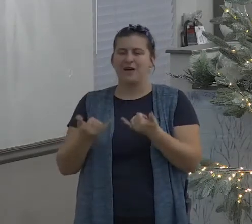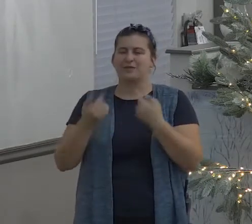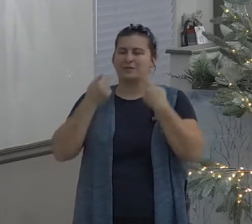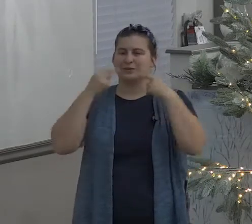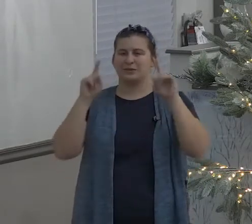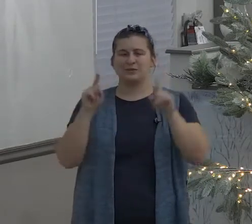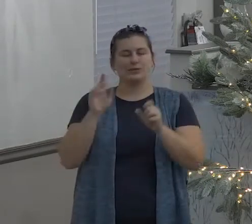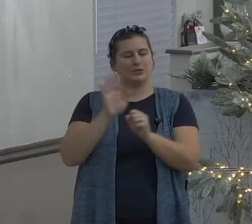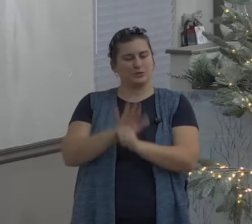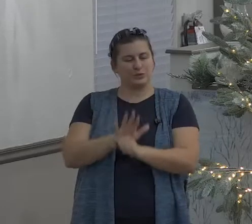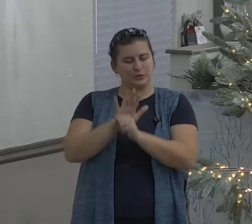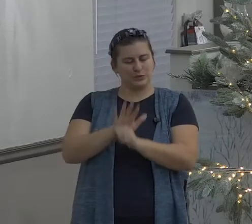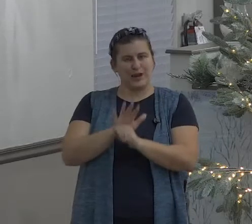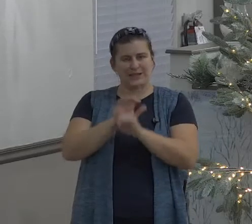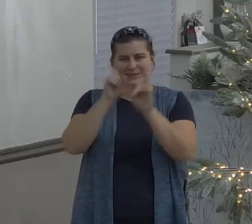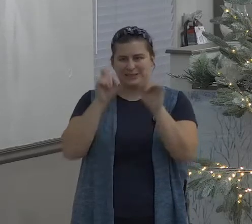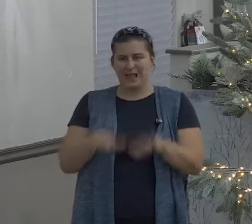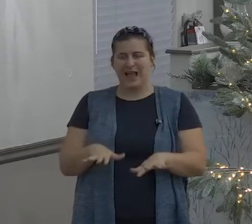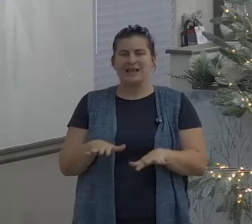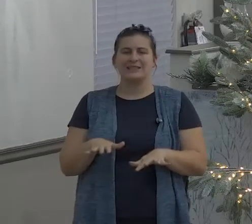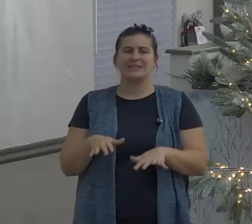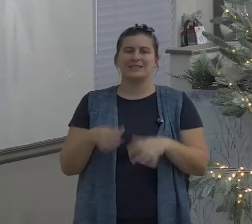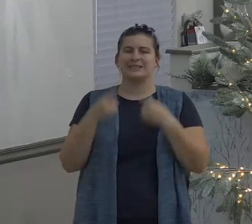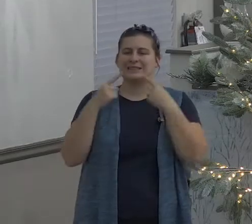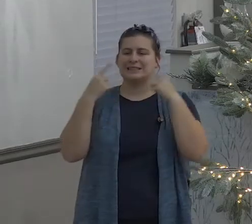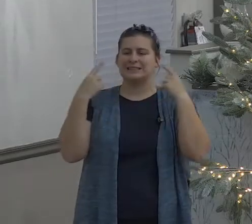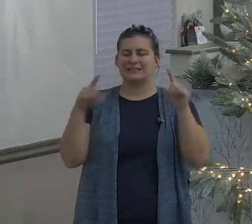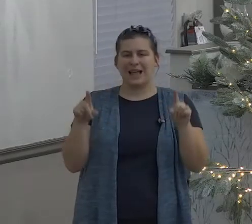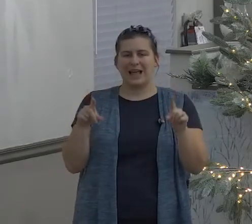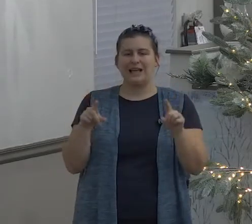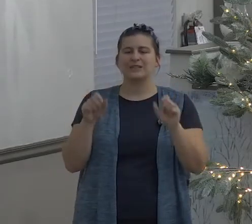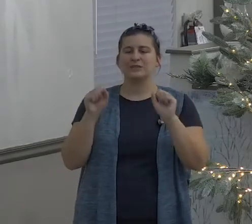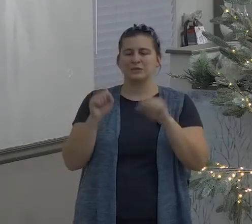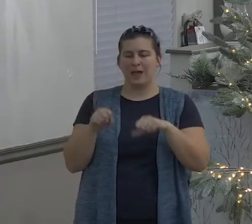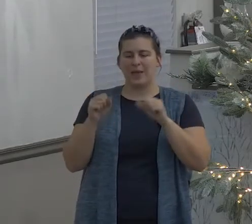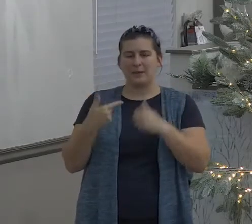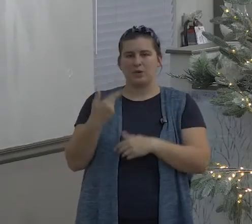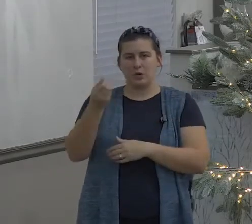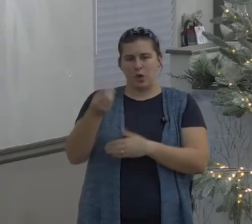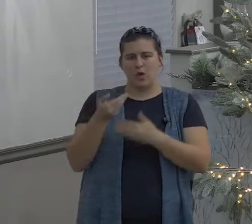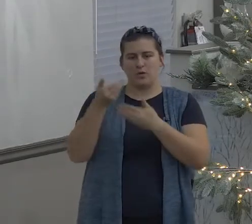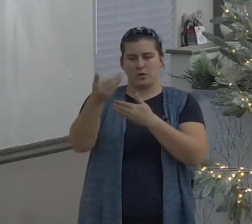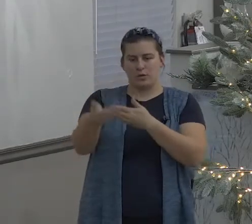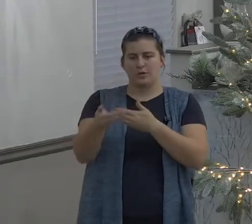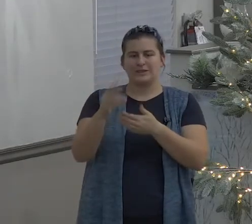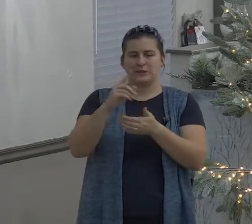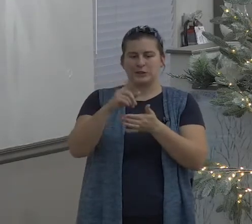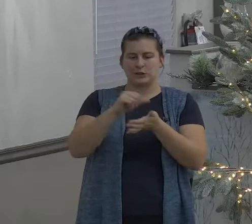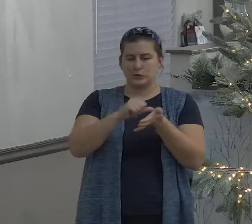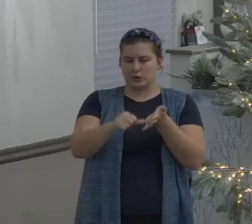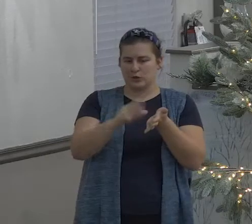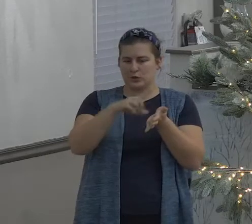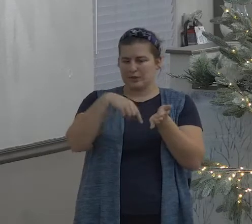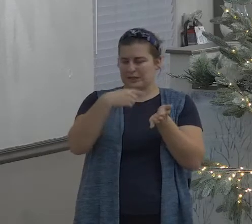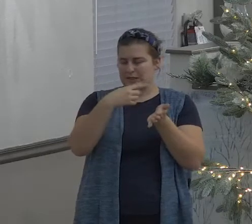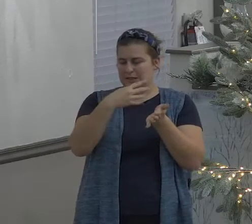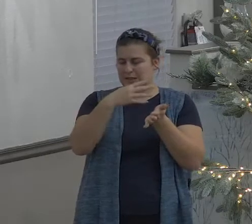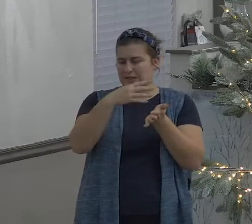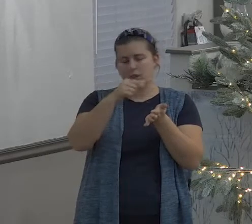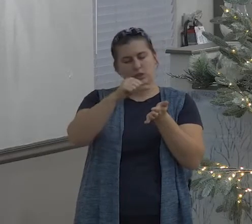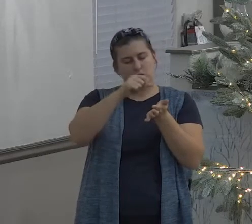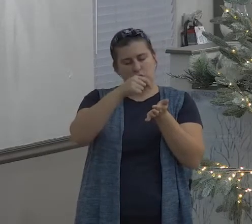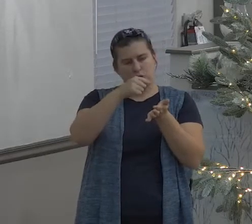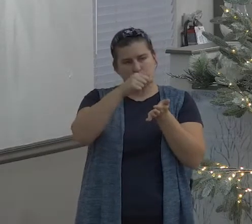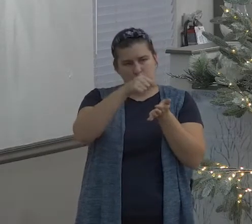passed the stress test it was canceled three times and the fourth time was a charm she went through that with fine